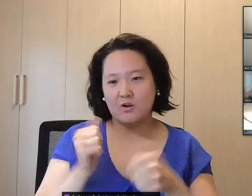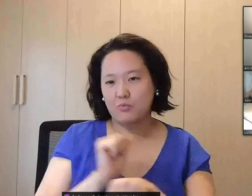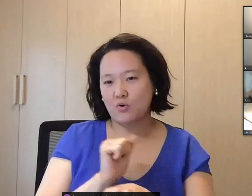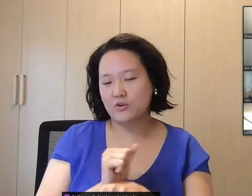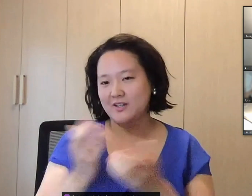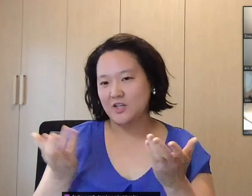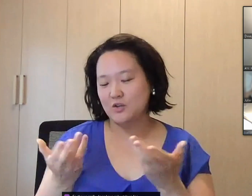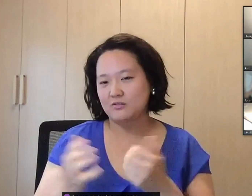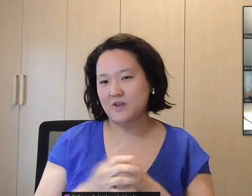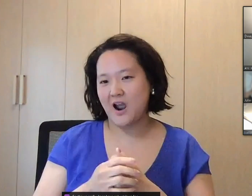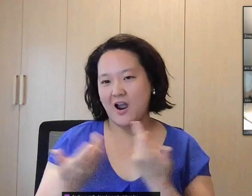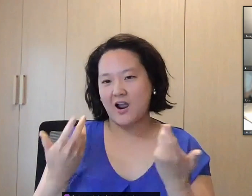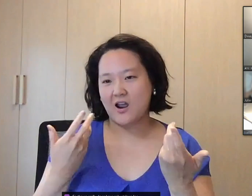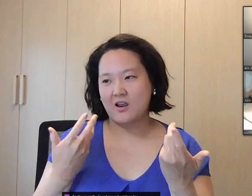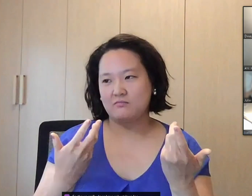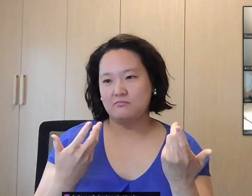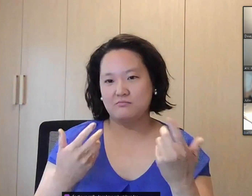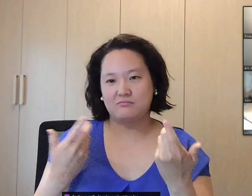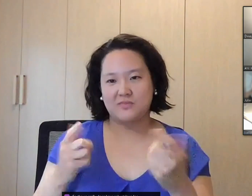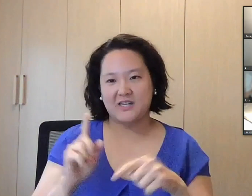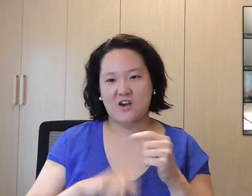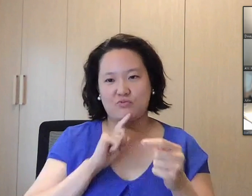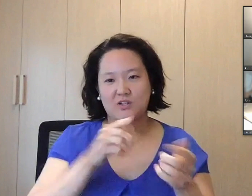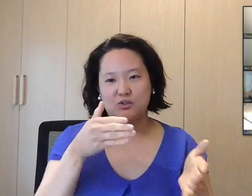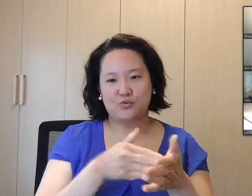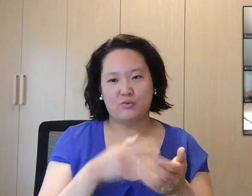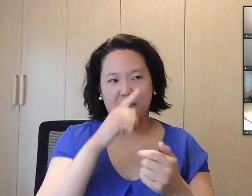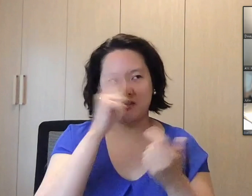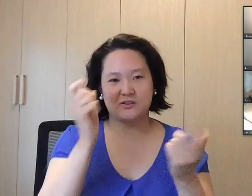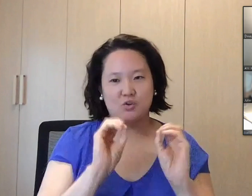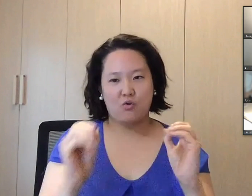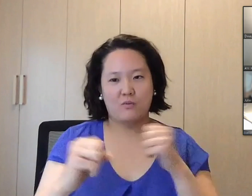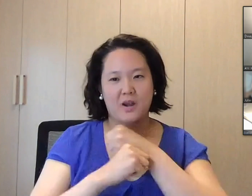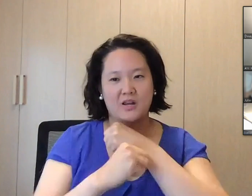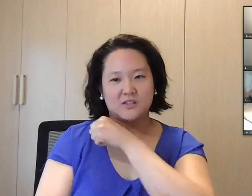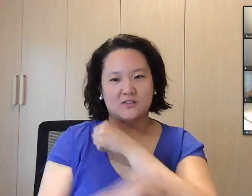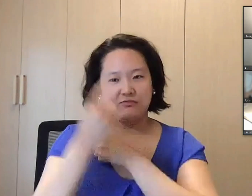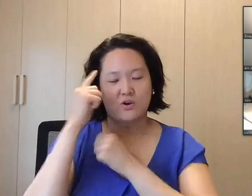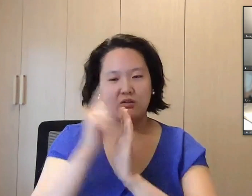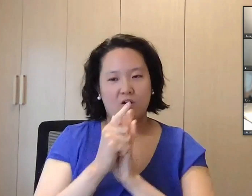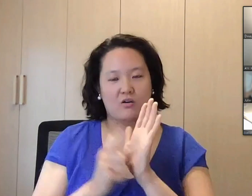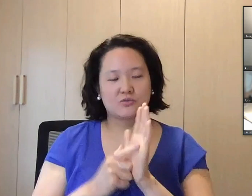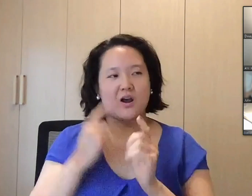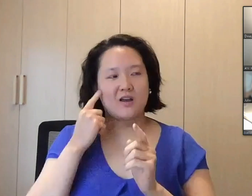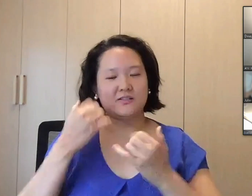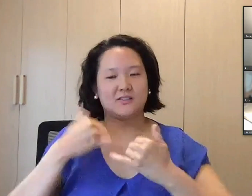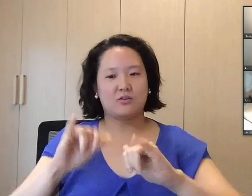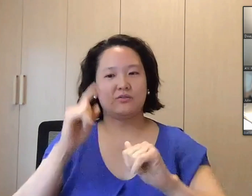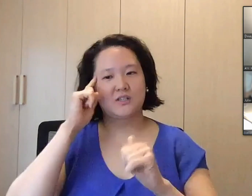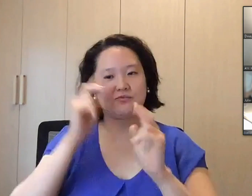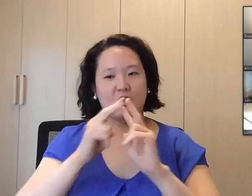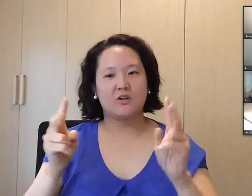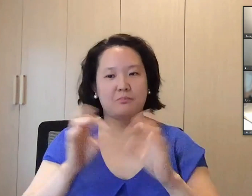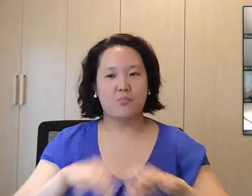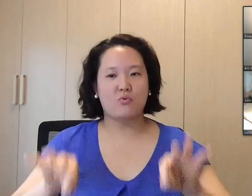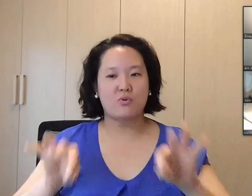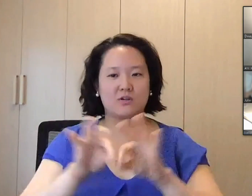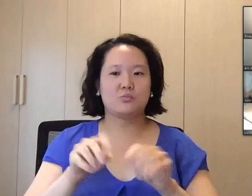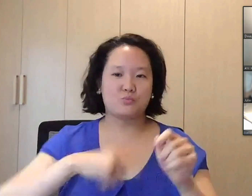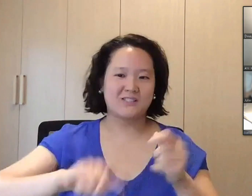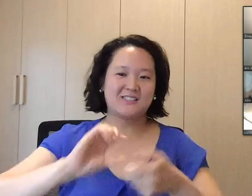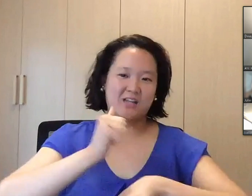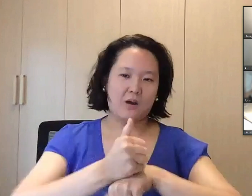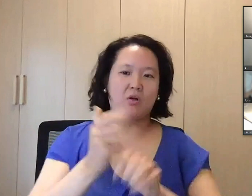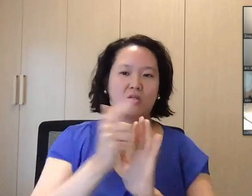So, I mean, we need those accommodations for basic services. And if we don't get those